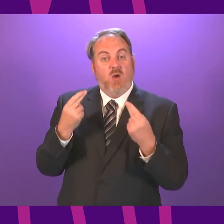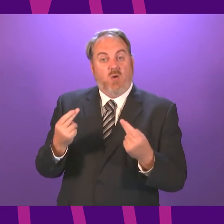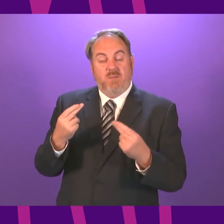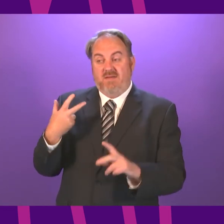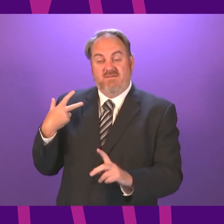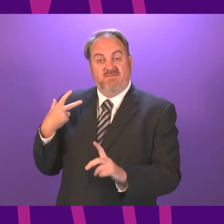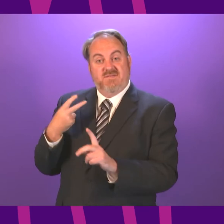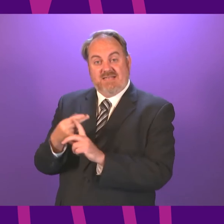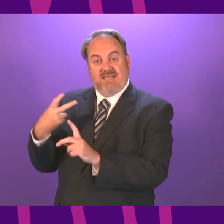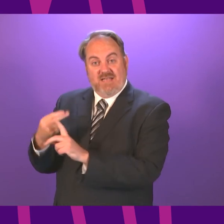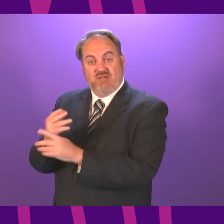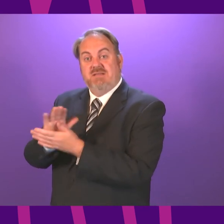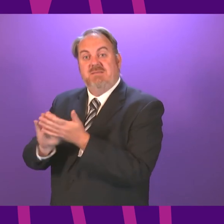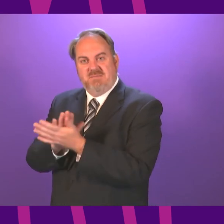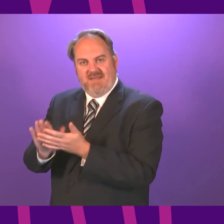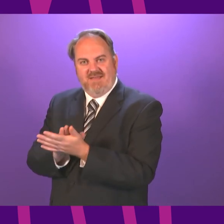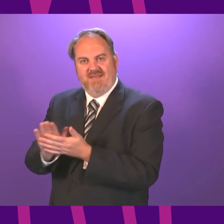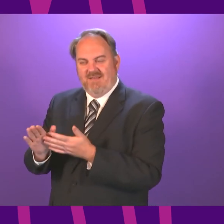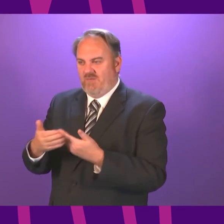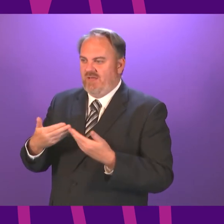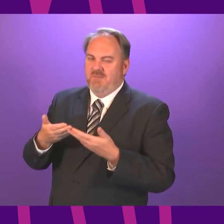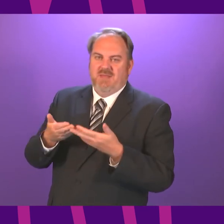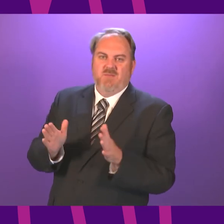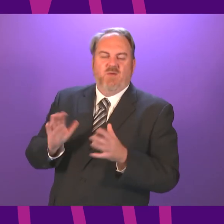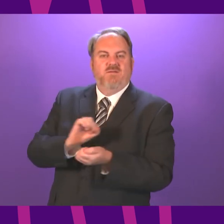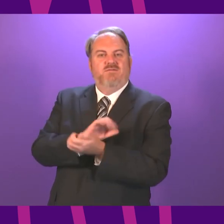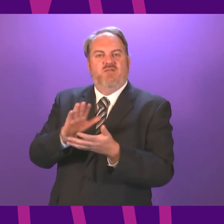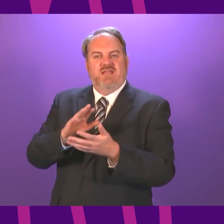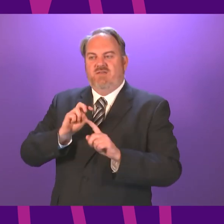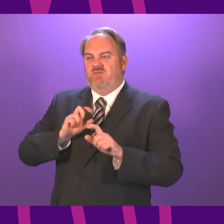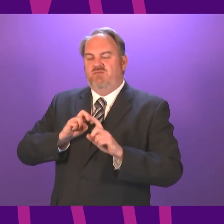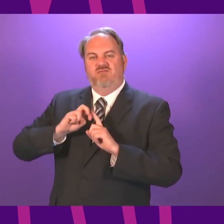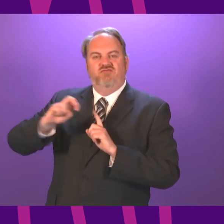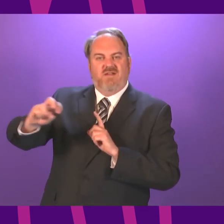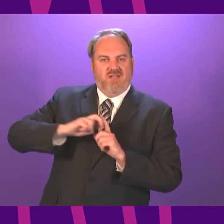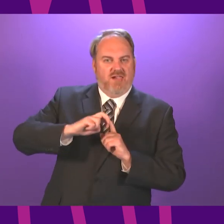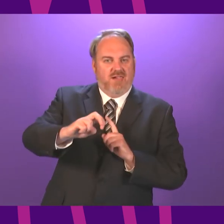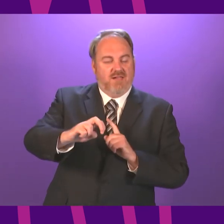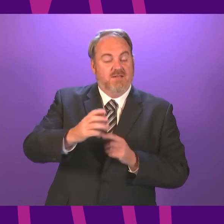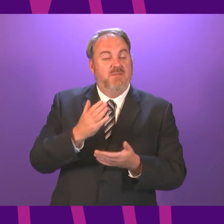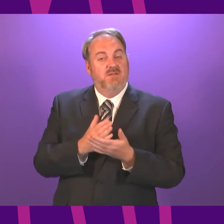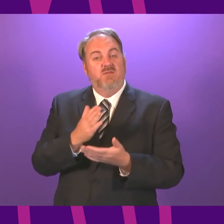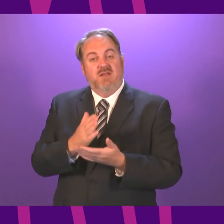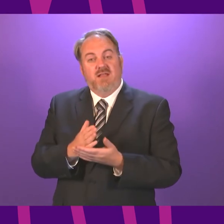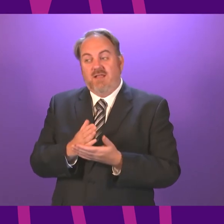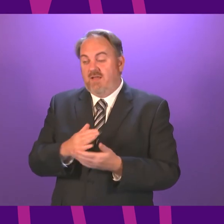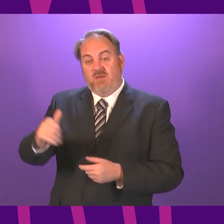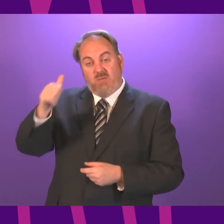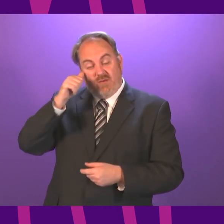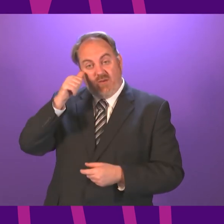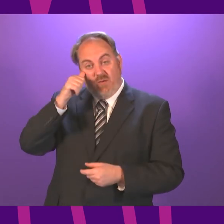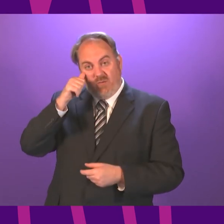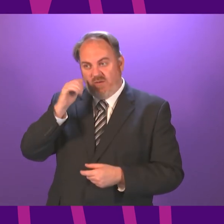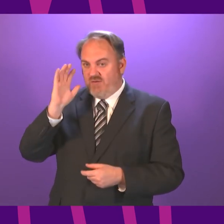up travel again as well. But we do know that the biggest risk we face is a variant at some point undermining the